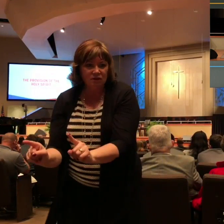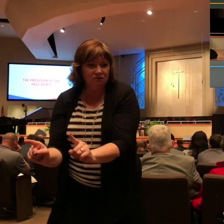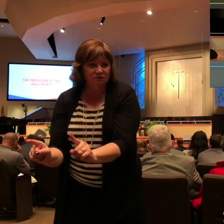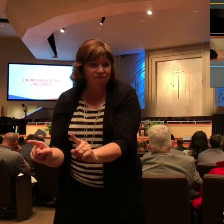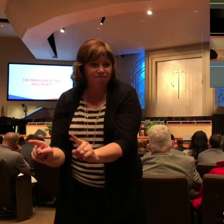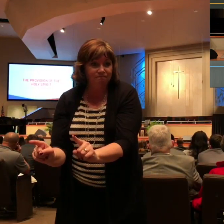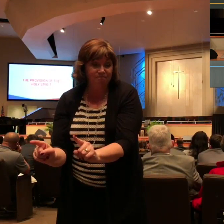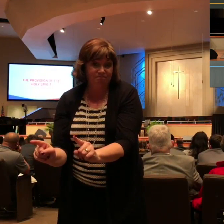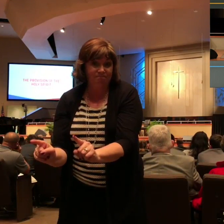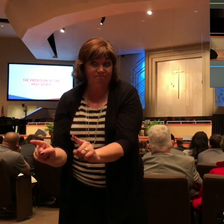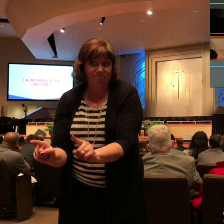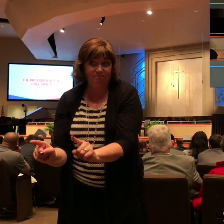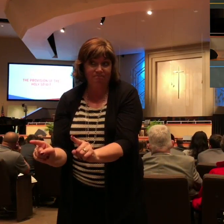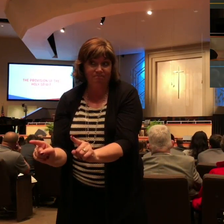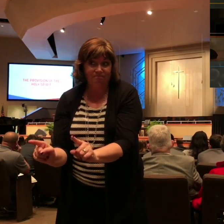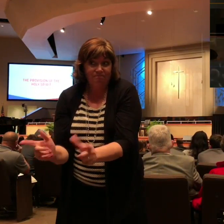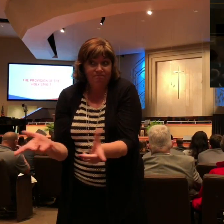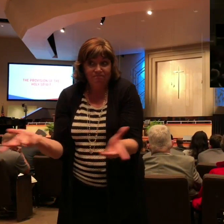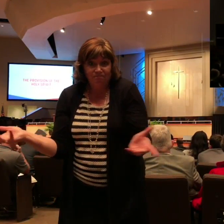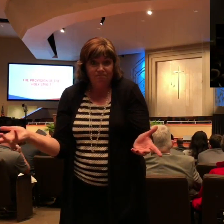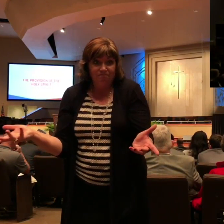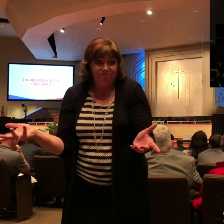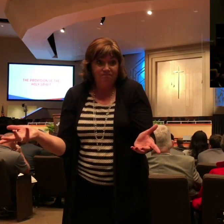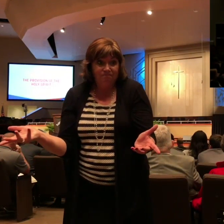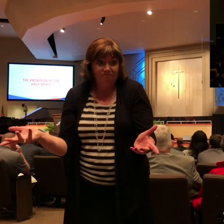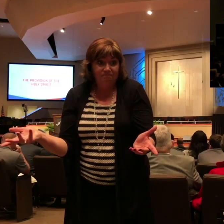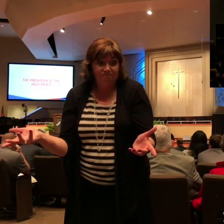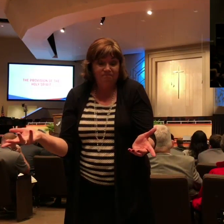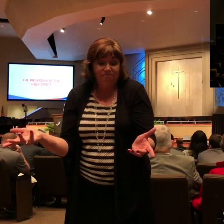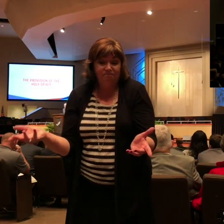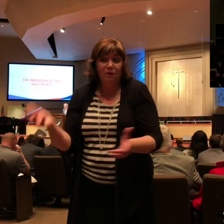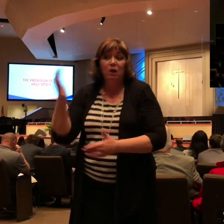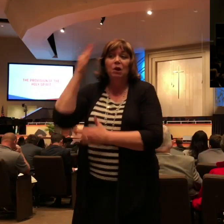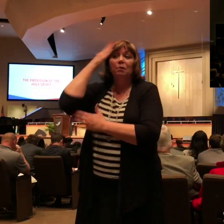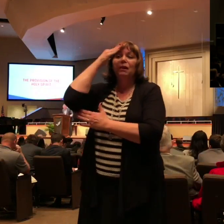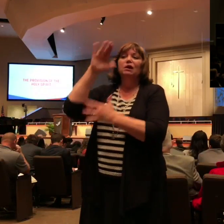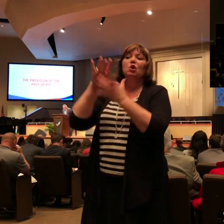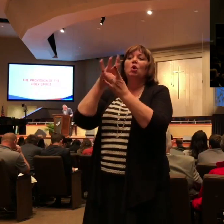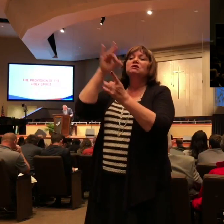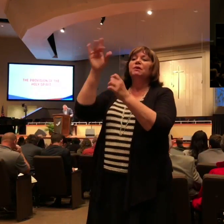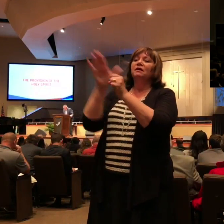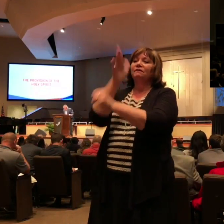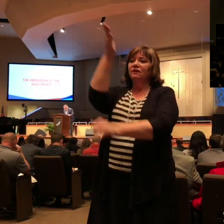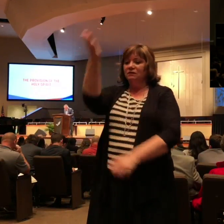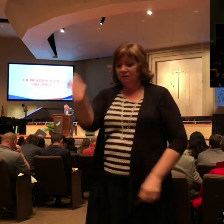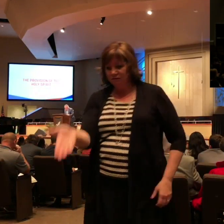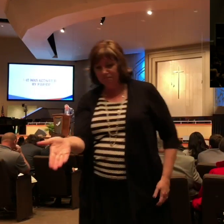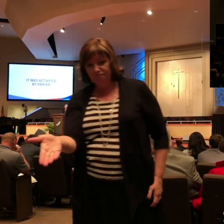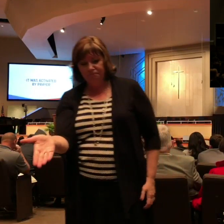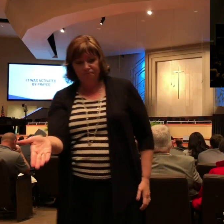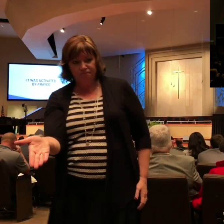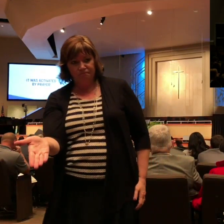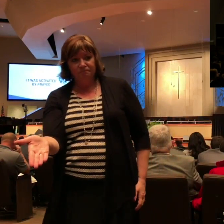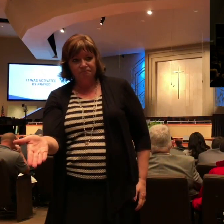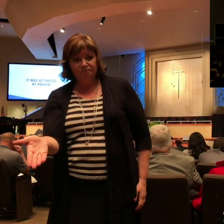Well, we're going to find out because he had the Spirit of God. Letter A, we see that it was activated by prayer.